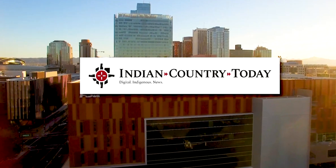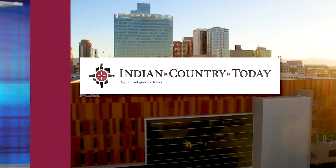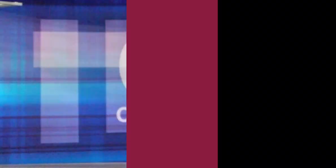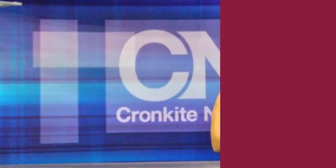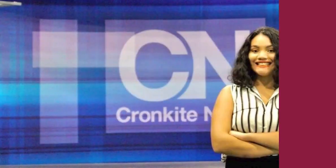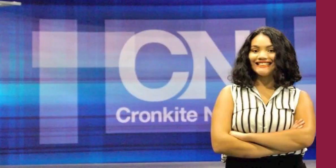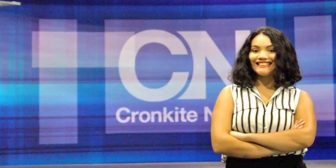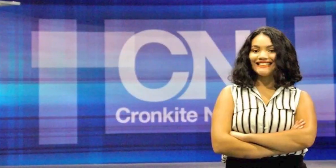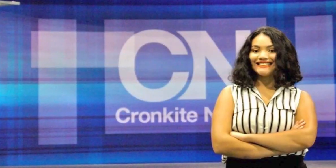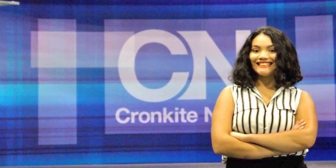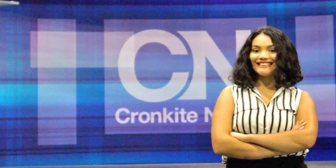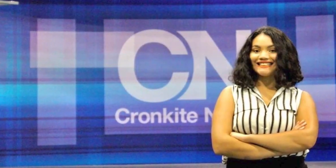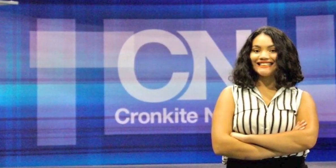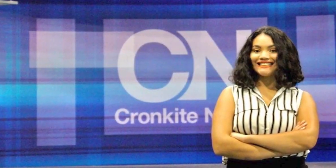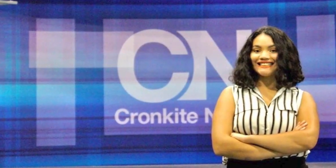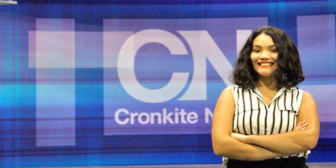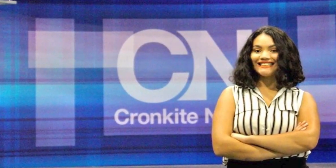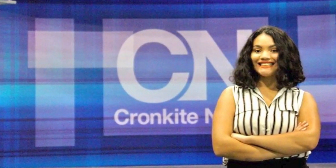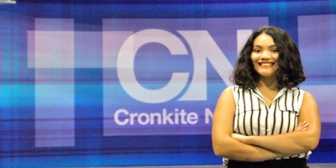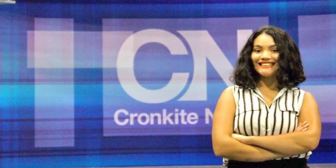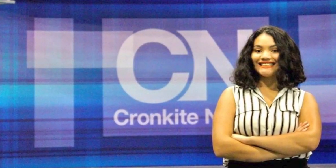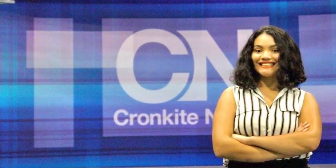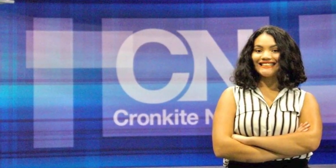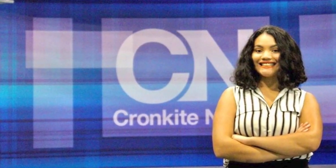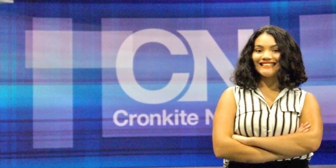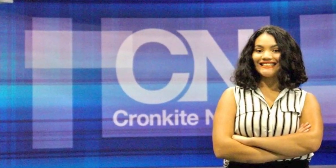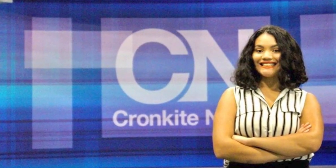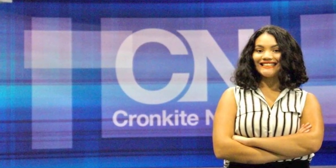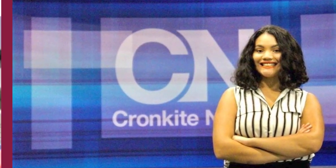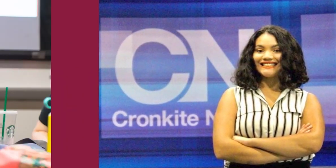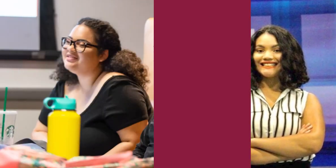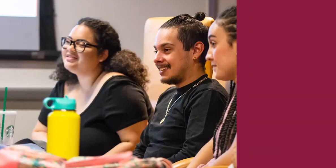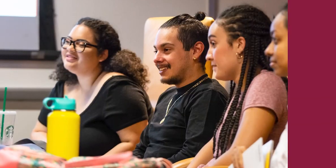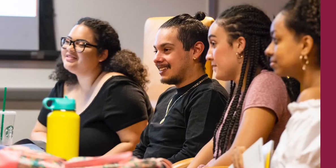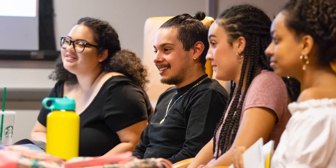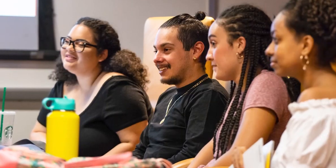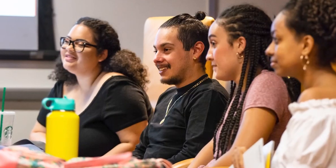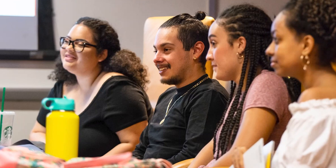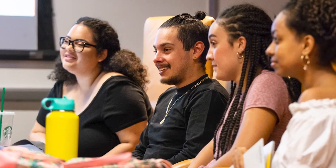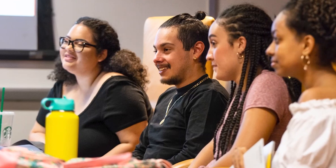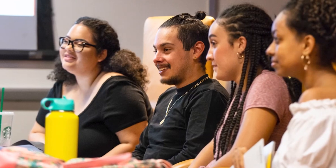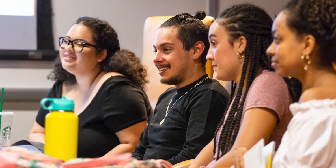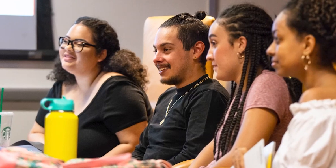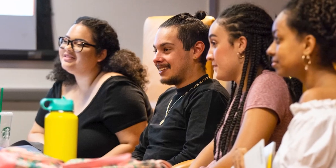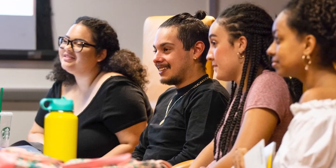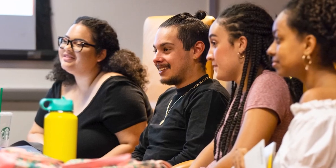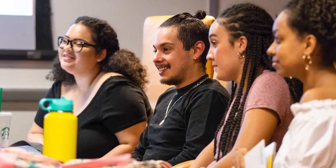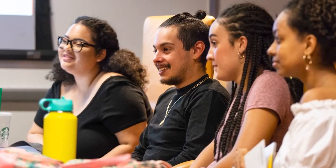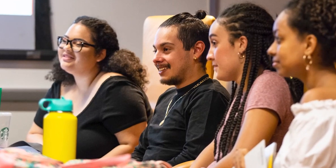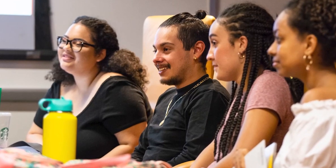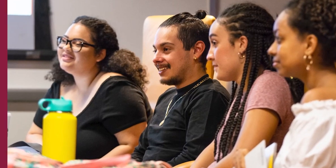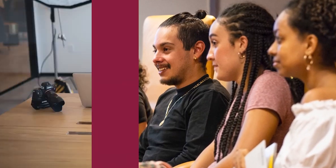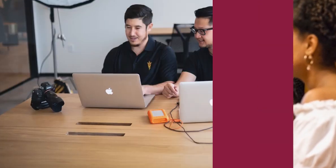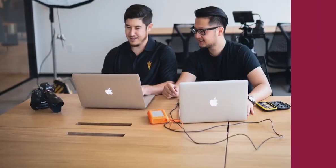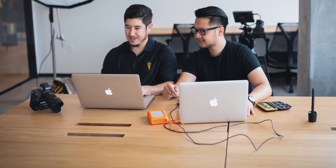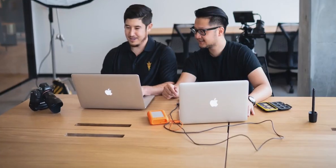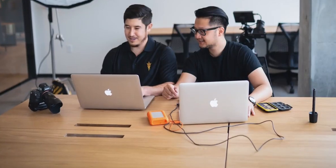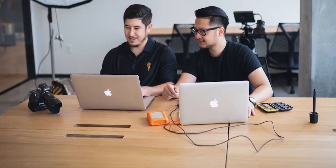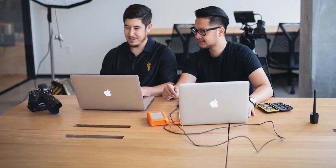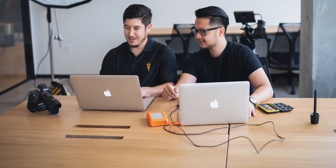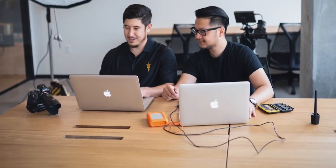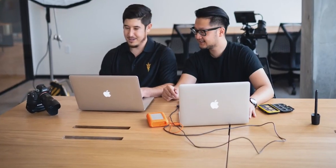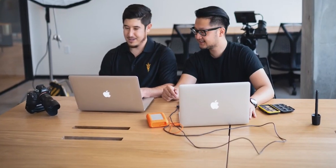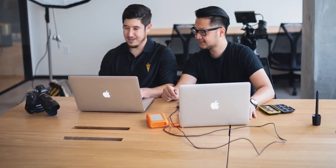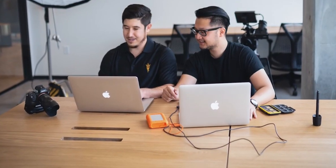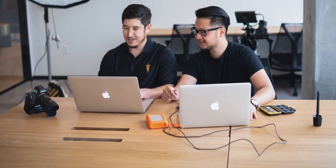Working with award-winning professors, Cronkite students learn news reporting, social media, shooting and editing videos, and producing